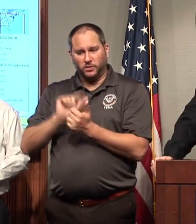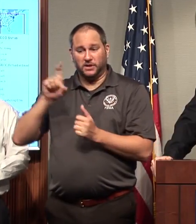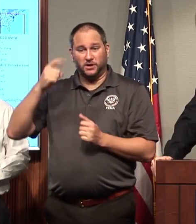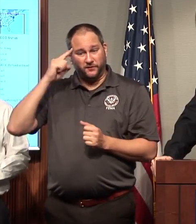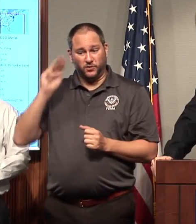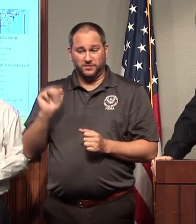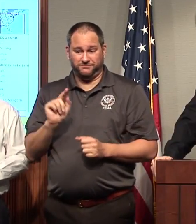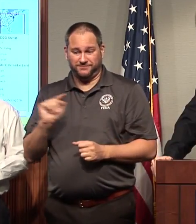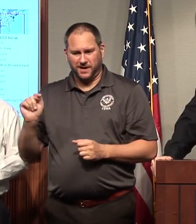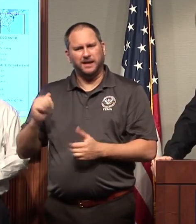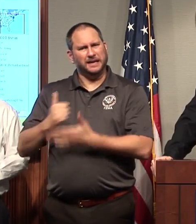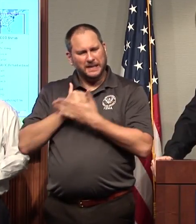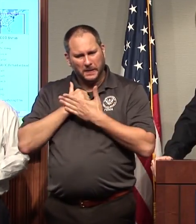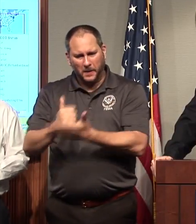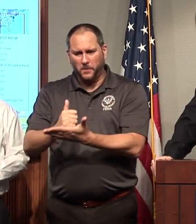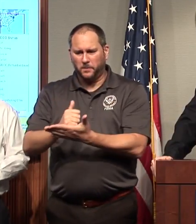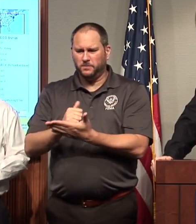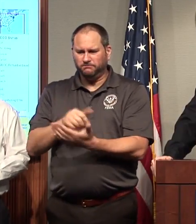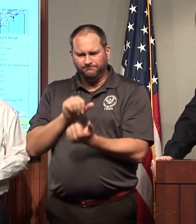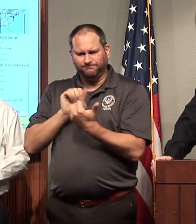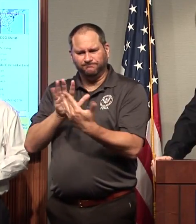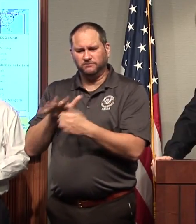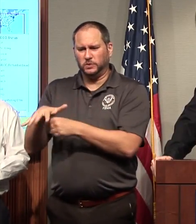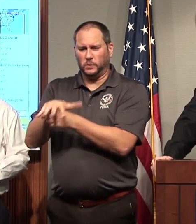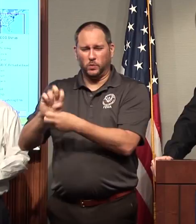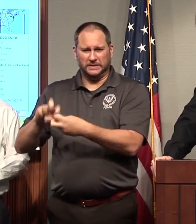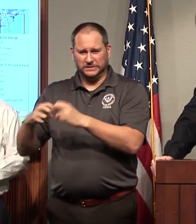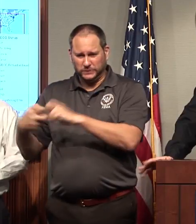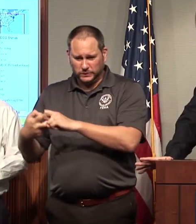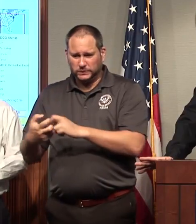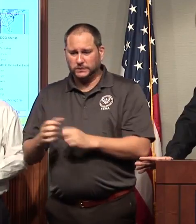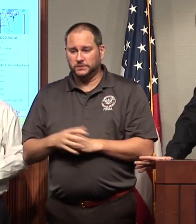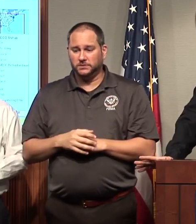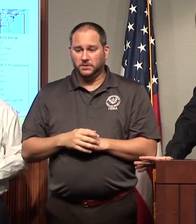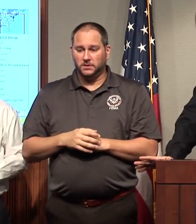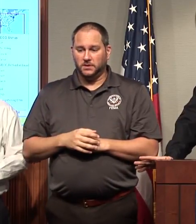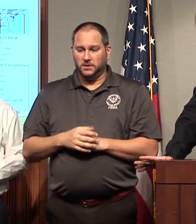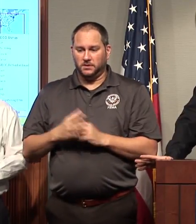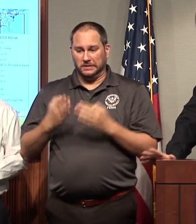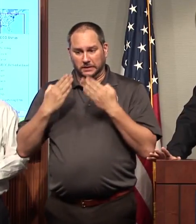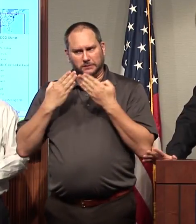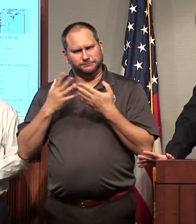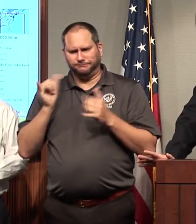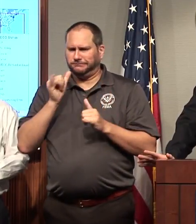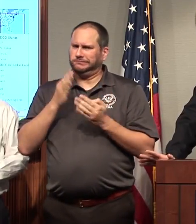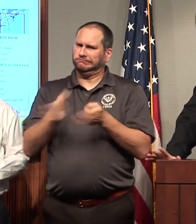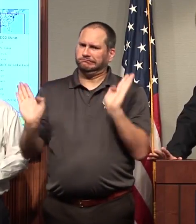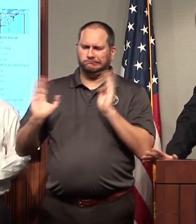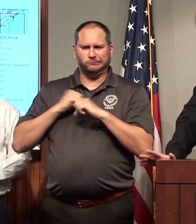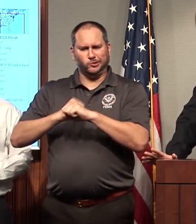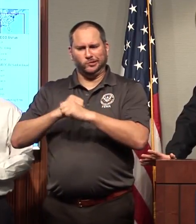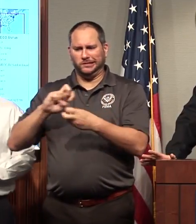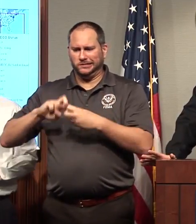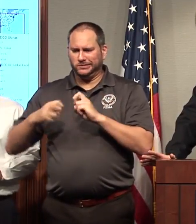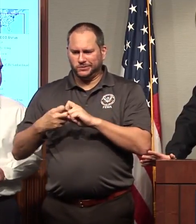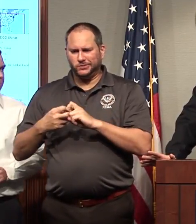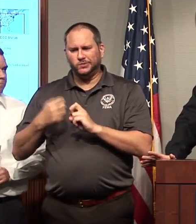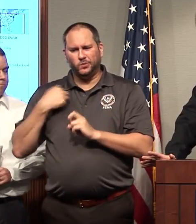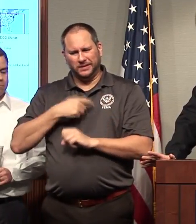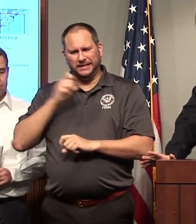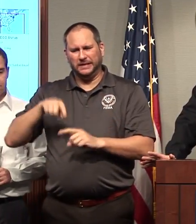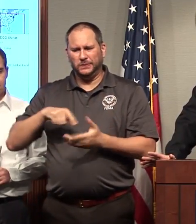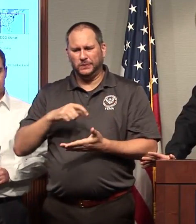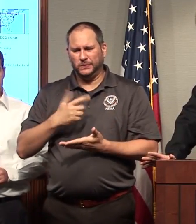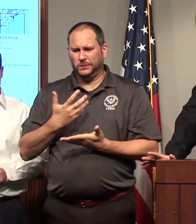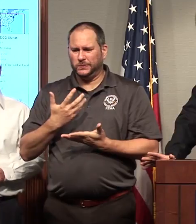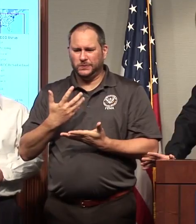helping him to address some localized issues. But there is not widespread security issues across those islands. So we need to, you know, we have to de